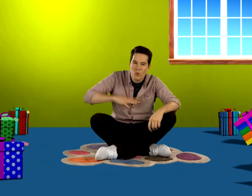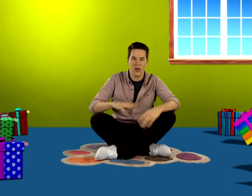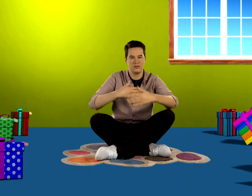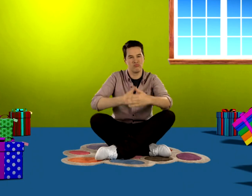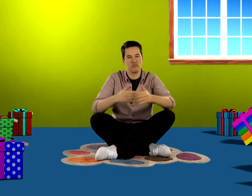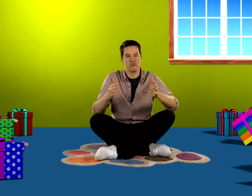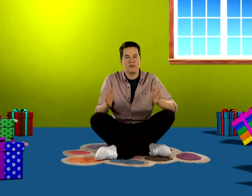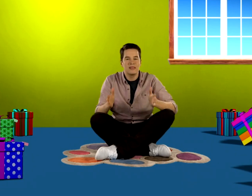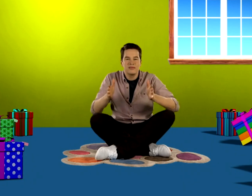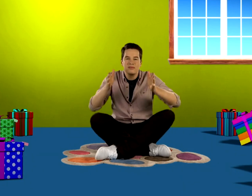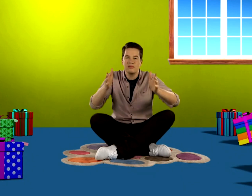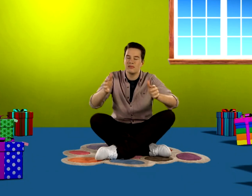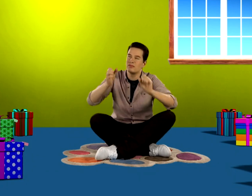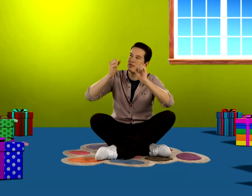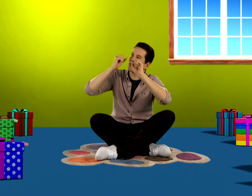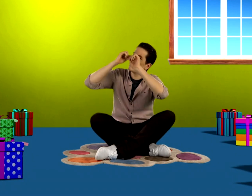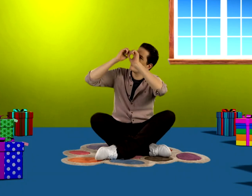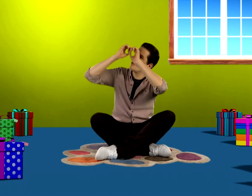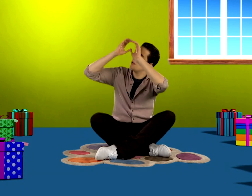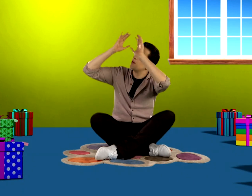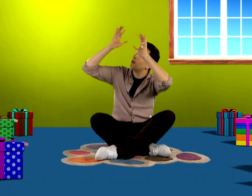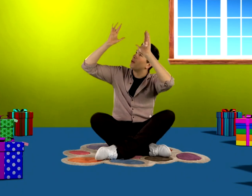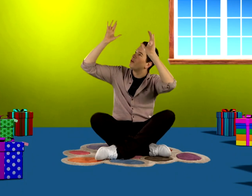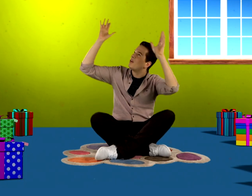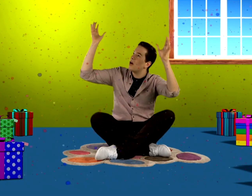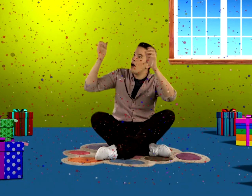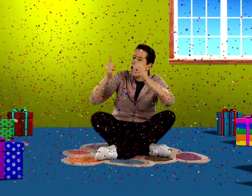For my presents, I said I'd like computer games.